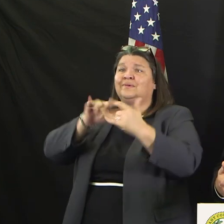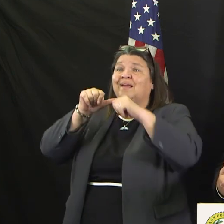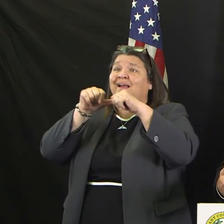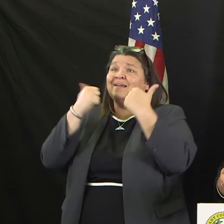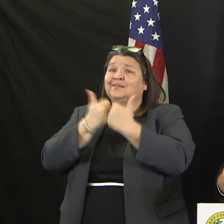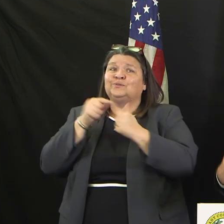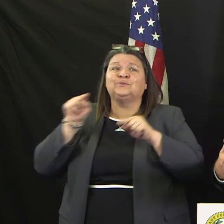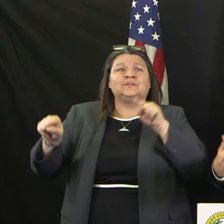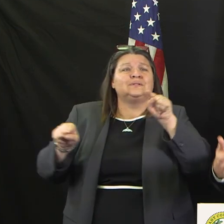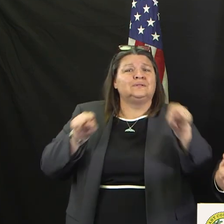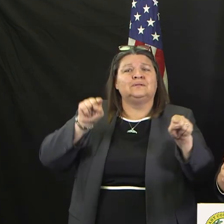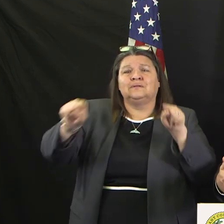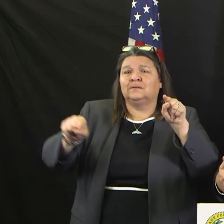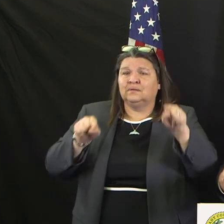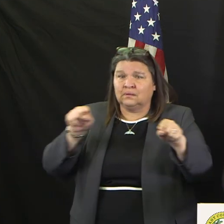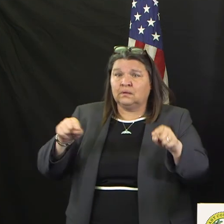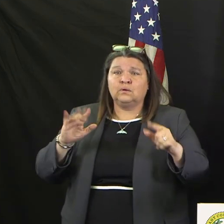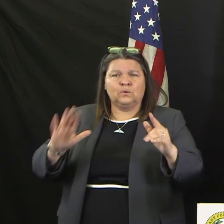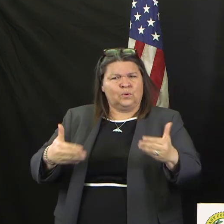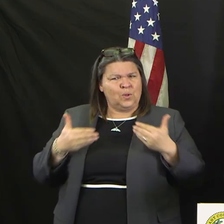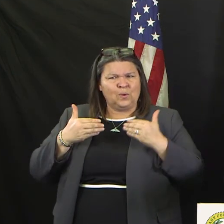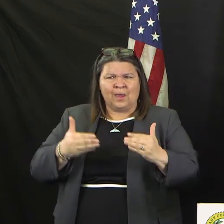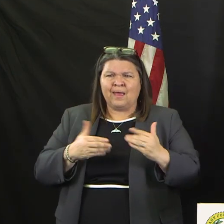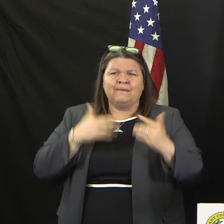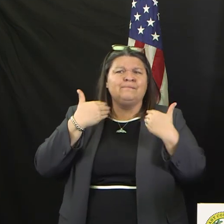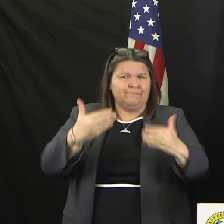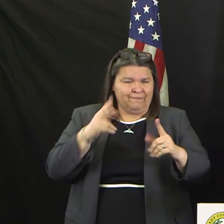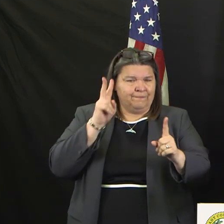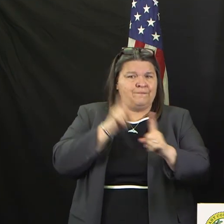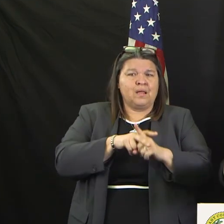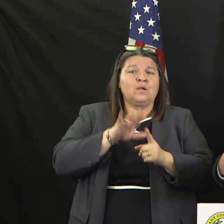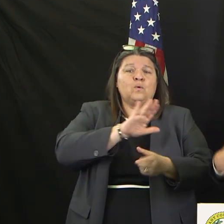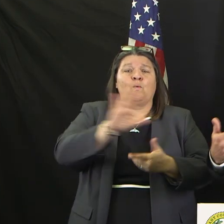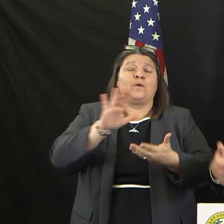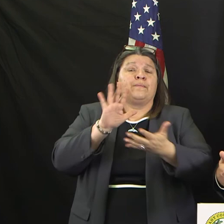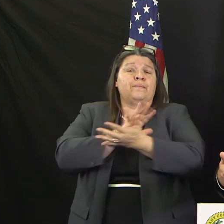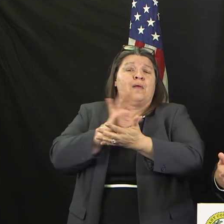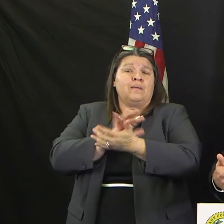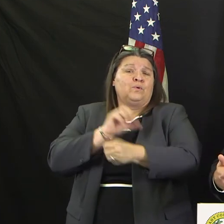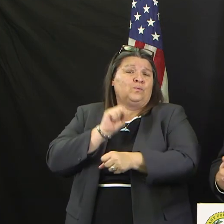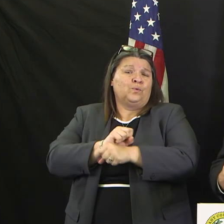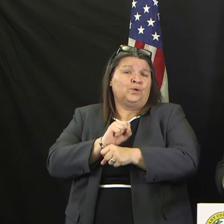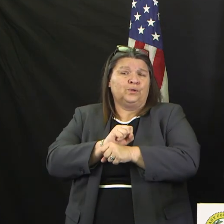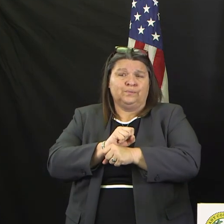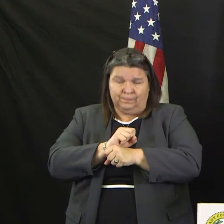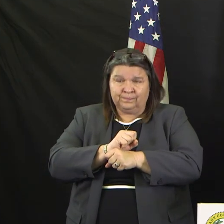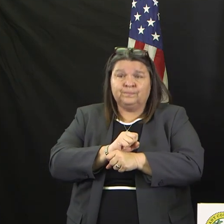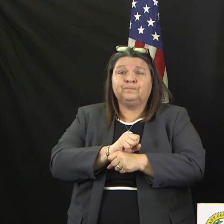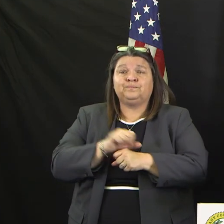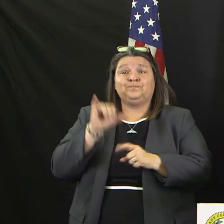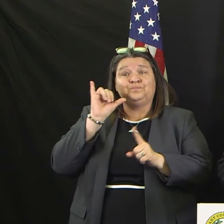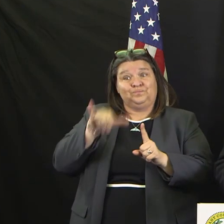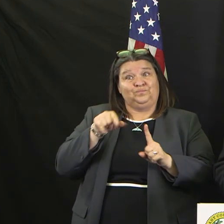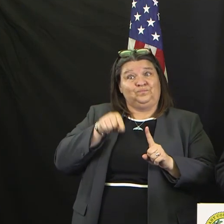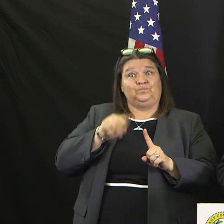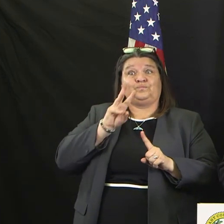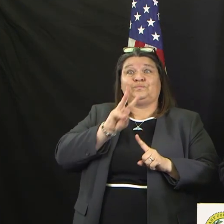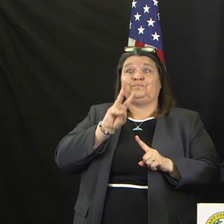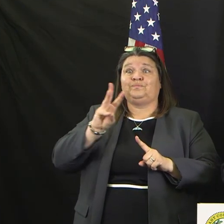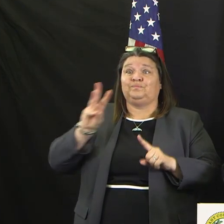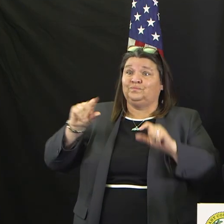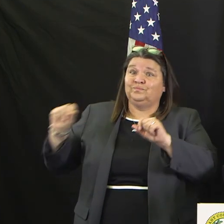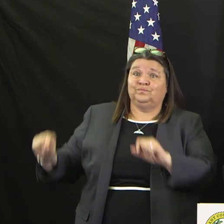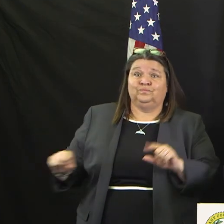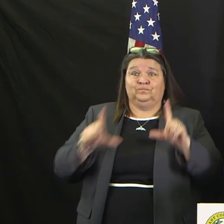filed. As stuff trickles in from the federal government and elsewhere, we'll be updating that site to help you. So